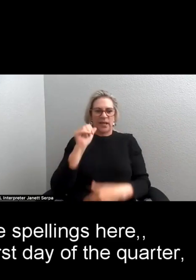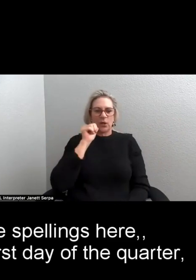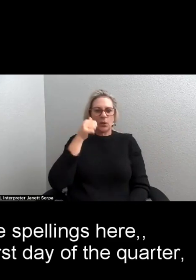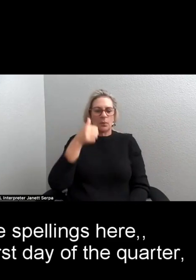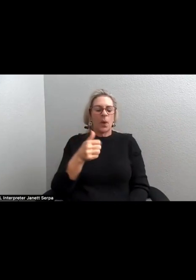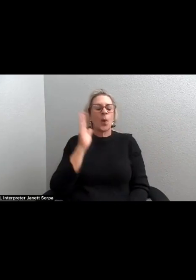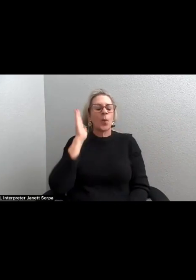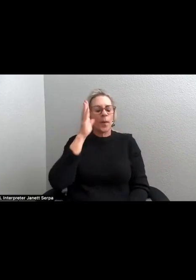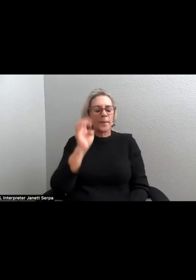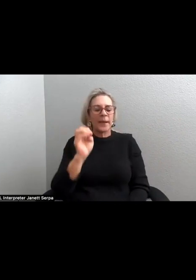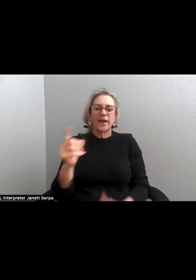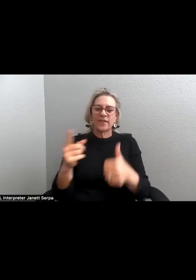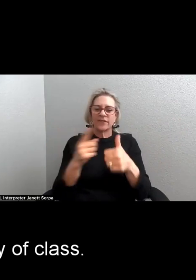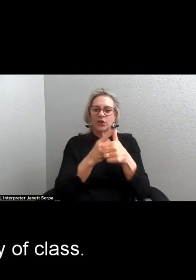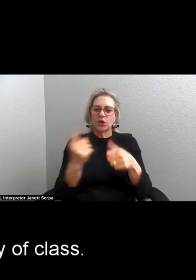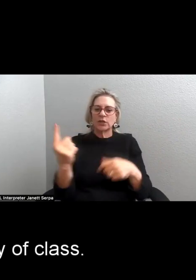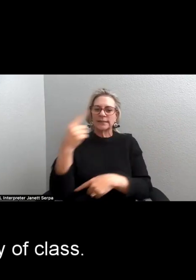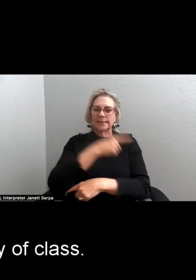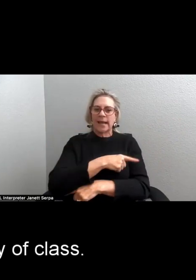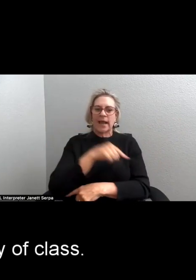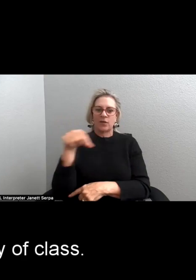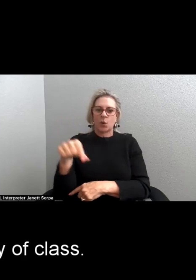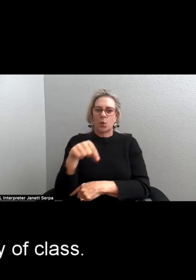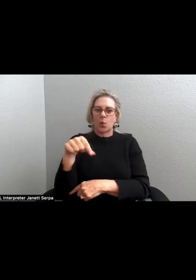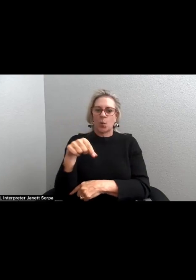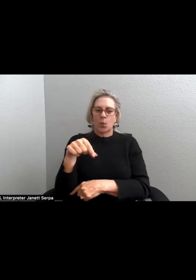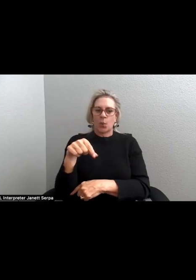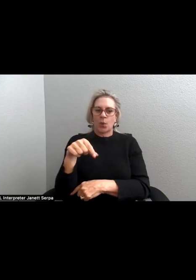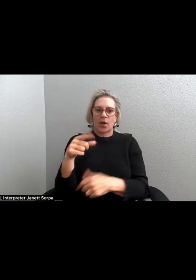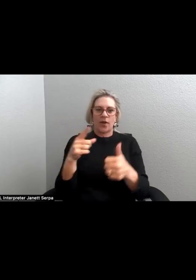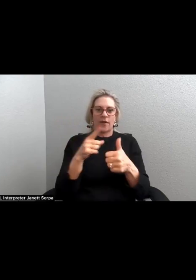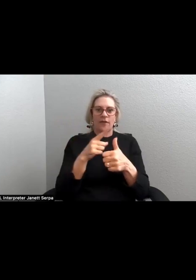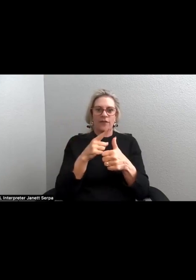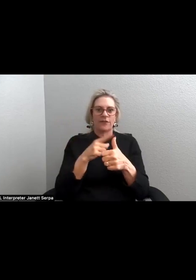day of the quarter, the first day of class.